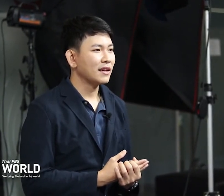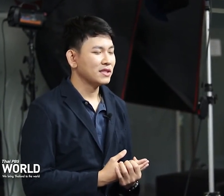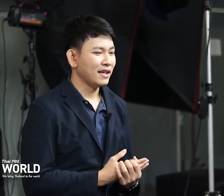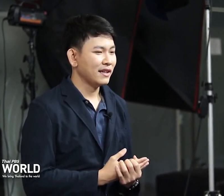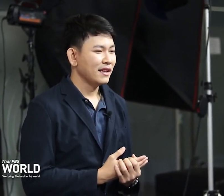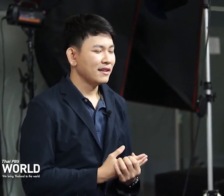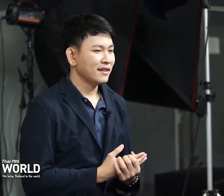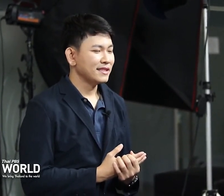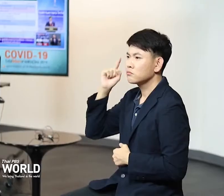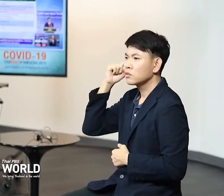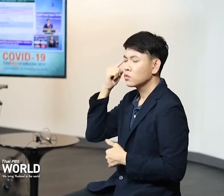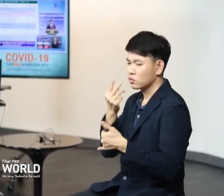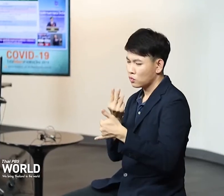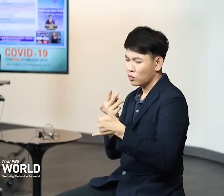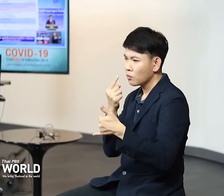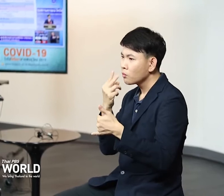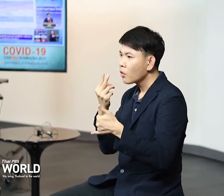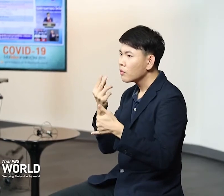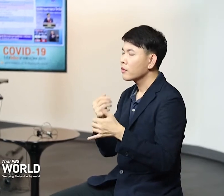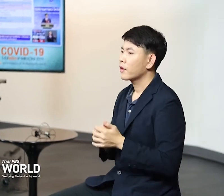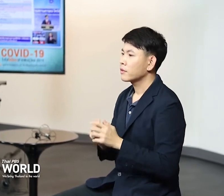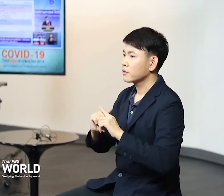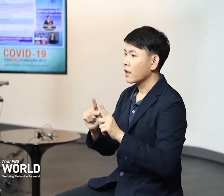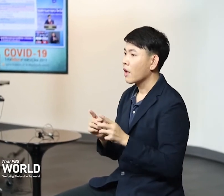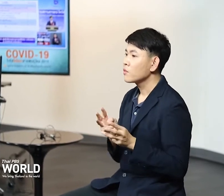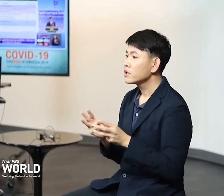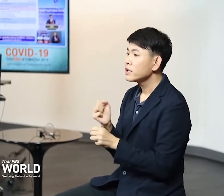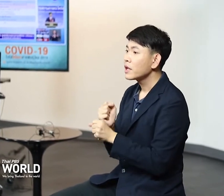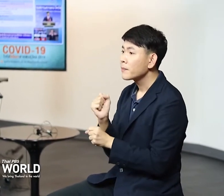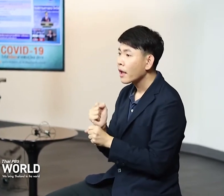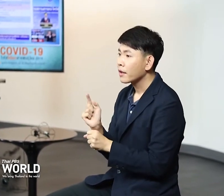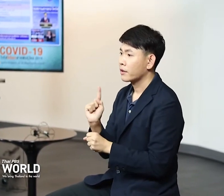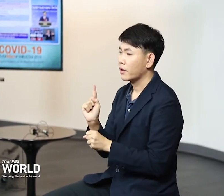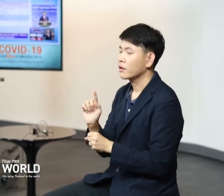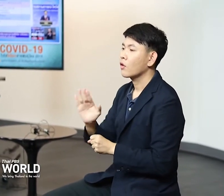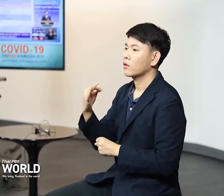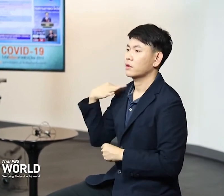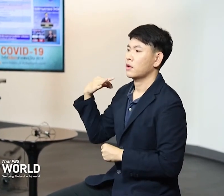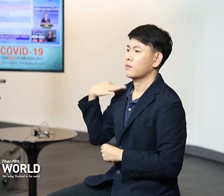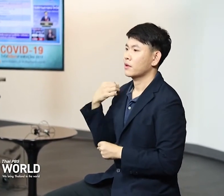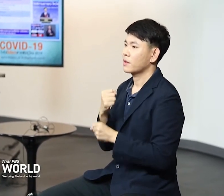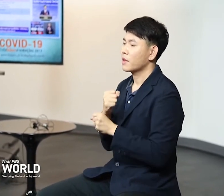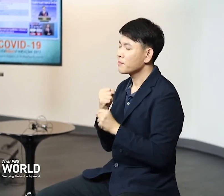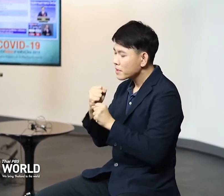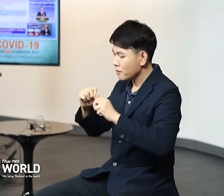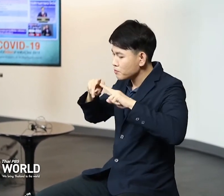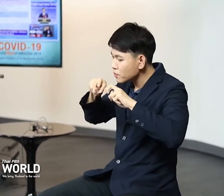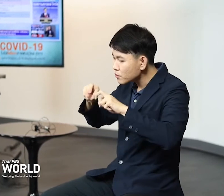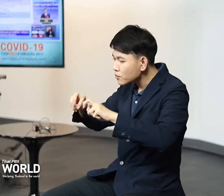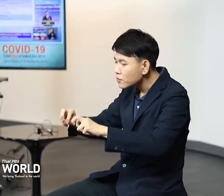new. Sign language interpreters have to discuss with each other including people with hearing difficulties to